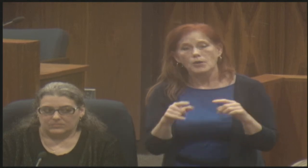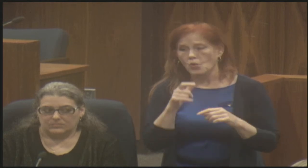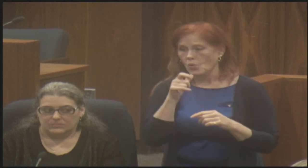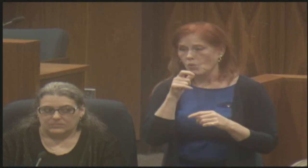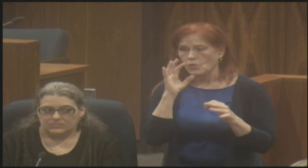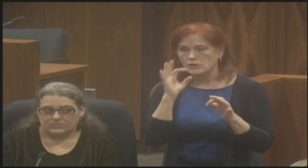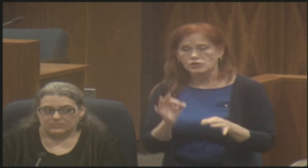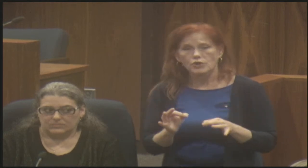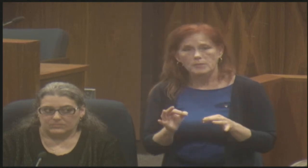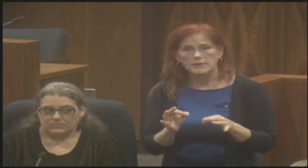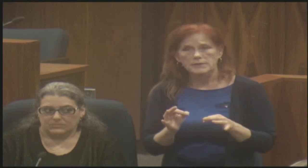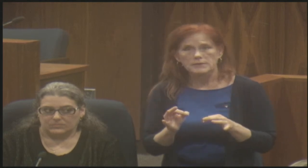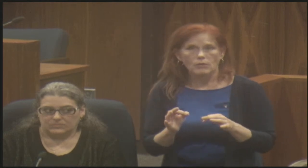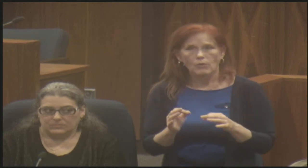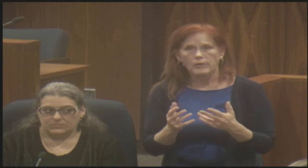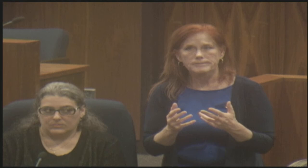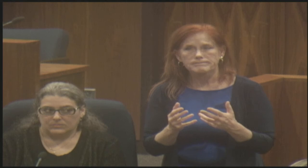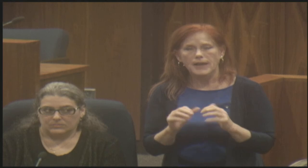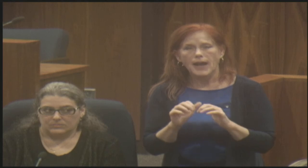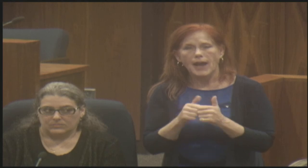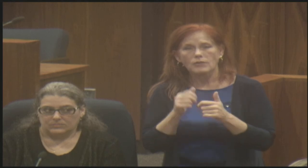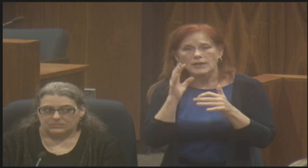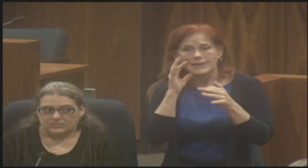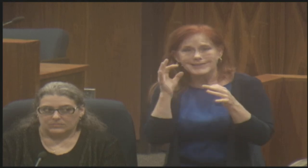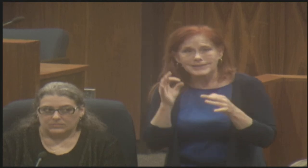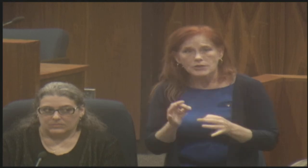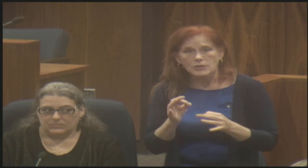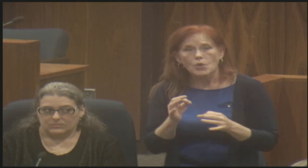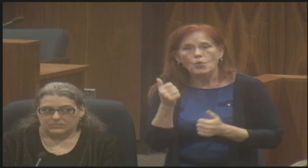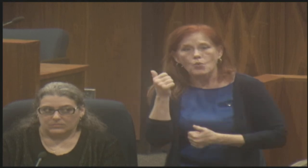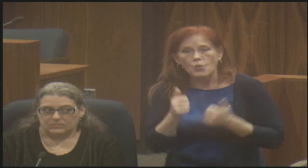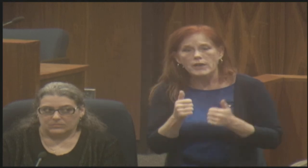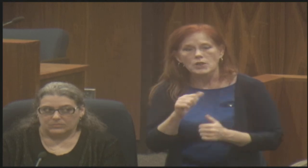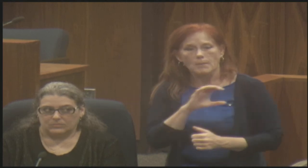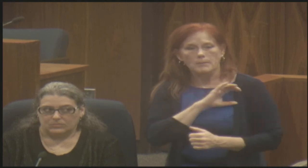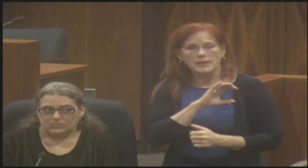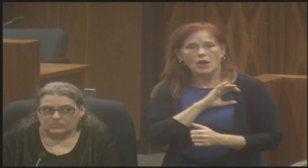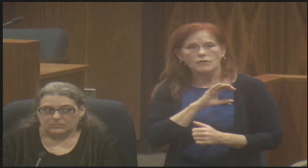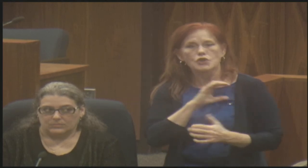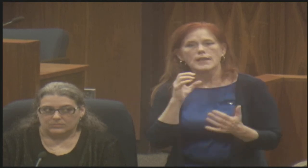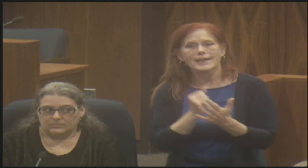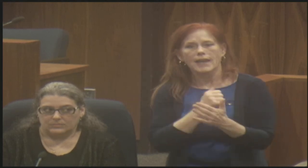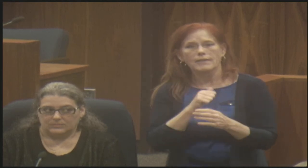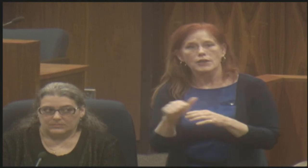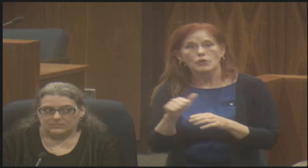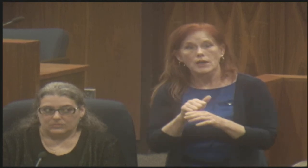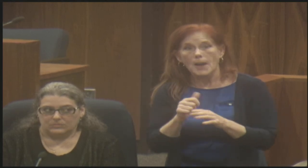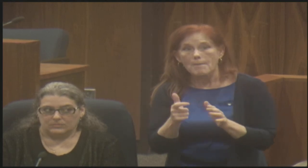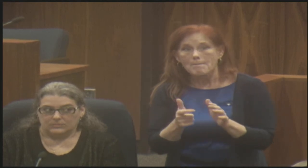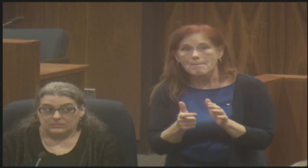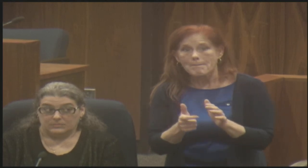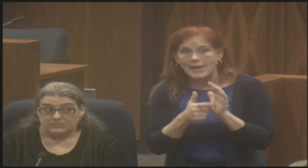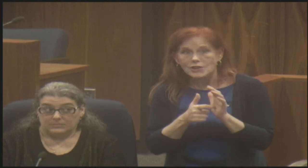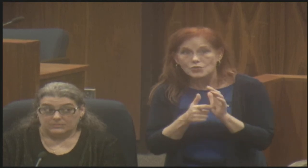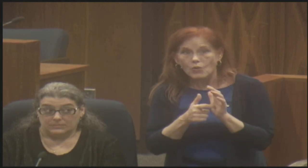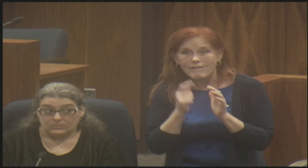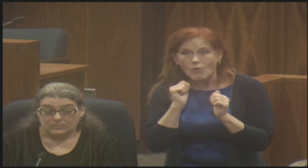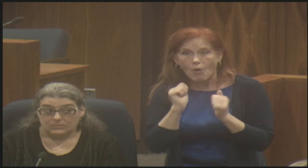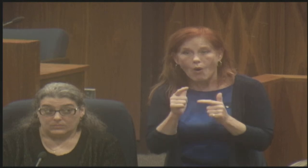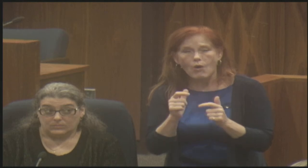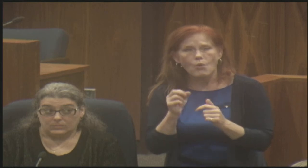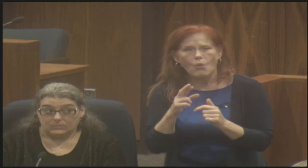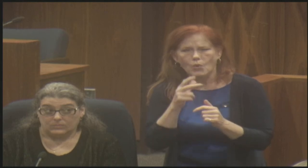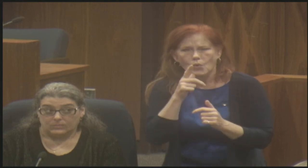or how is it determined who gets that training on the force? Is it mandatory? I might've missed that.